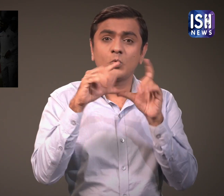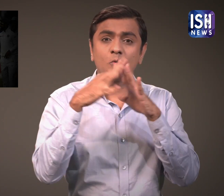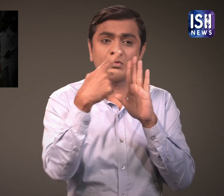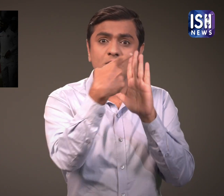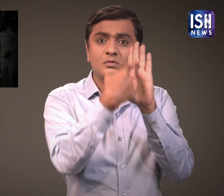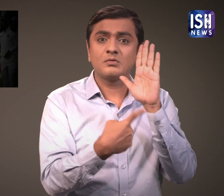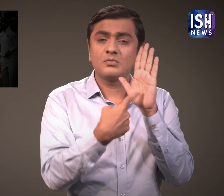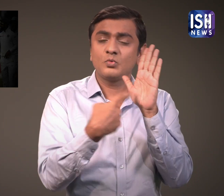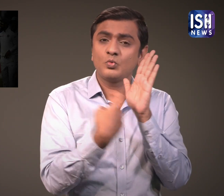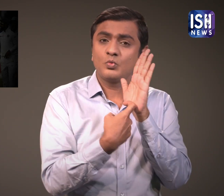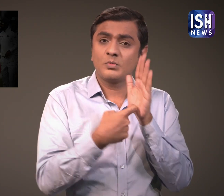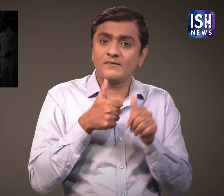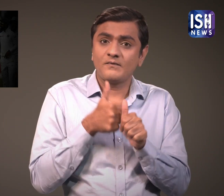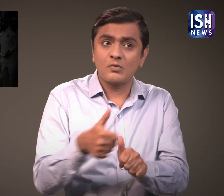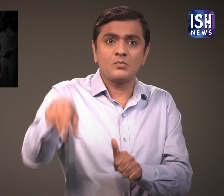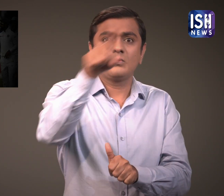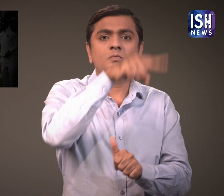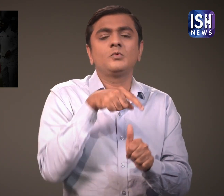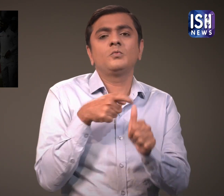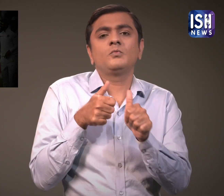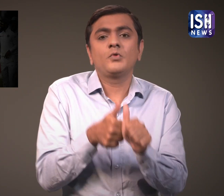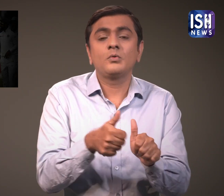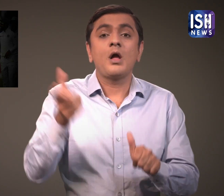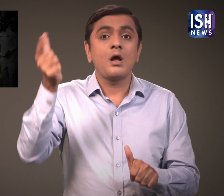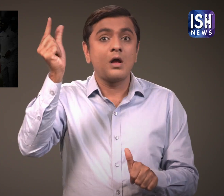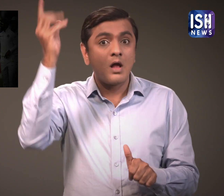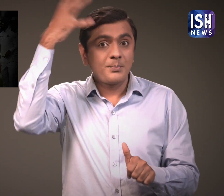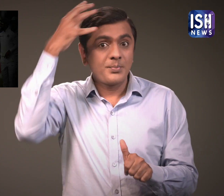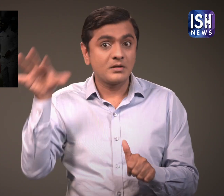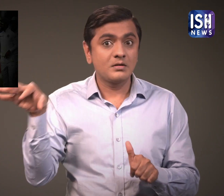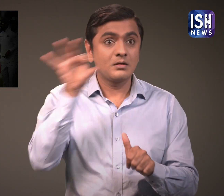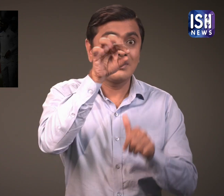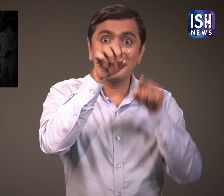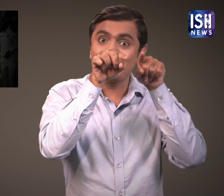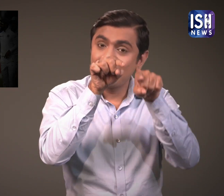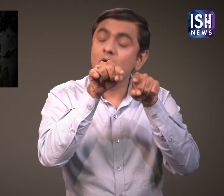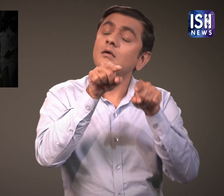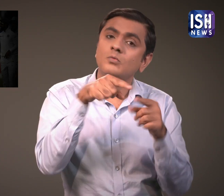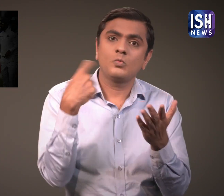ICC has laws for the game that everyone, including umpires, have to follow.